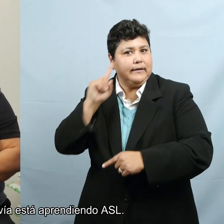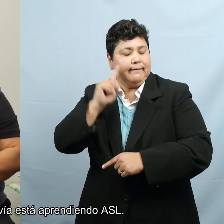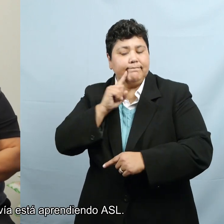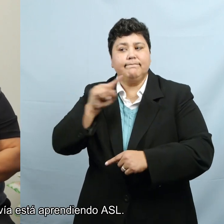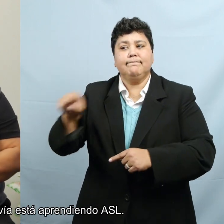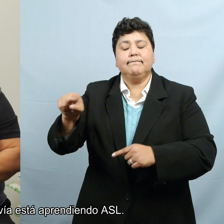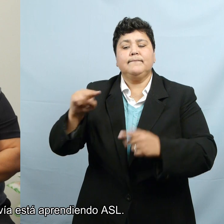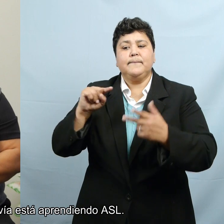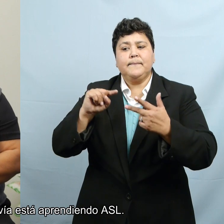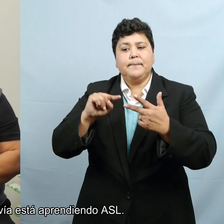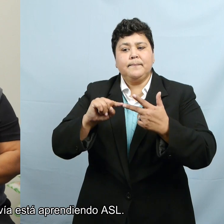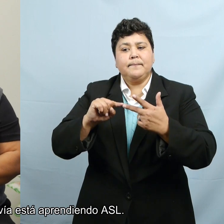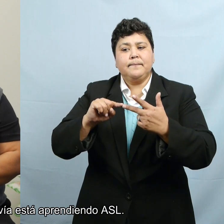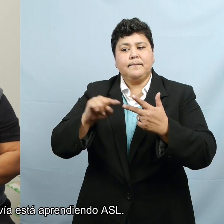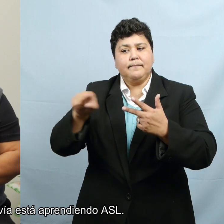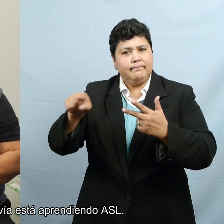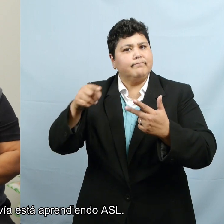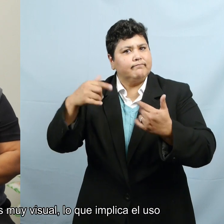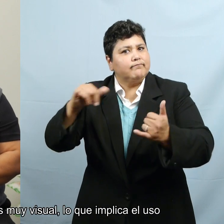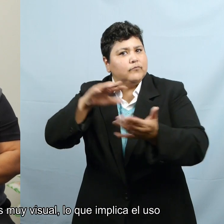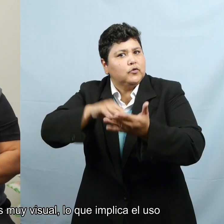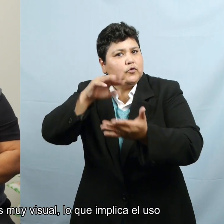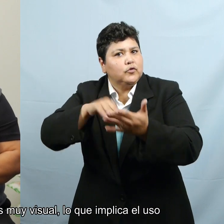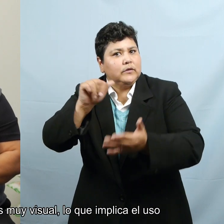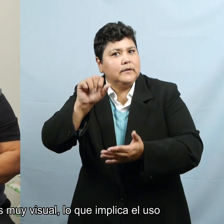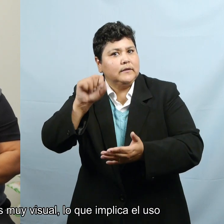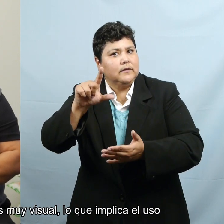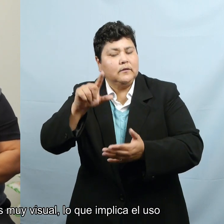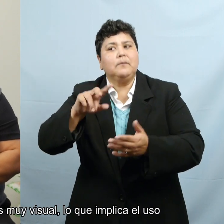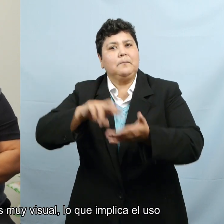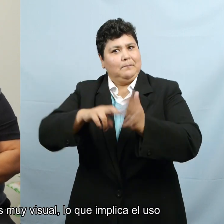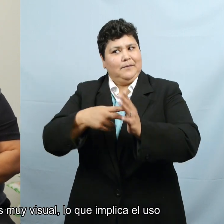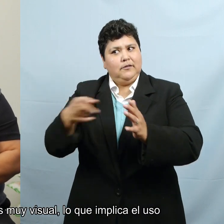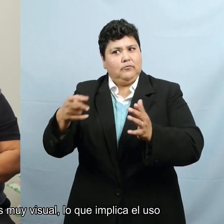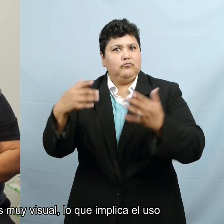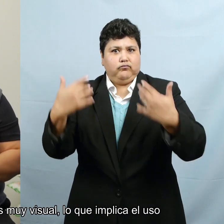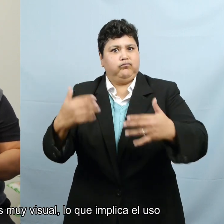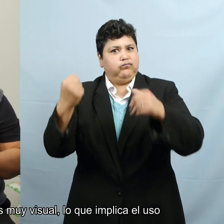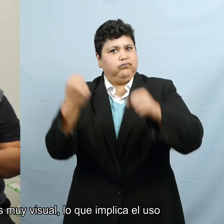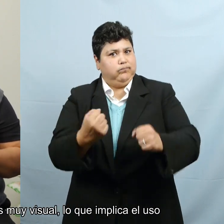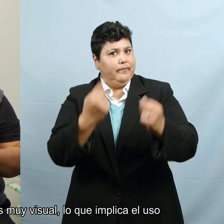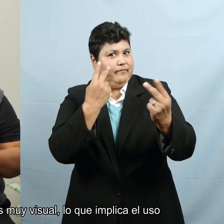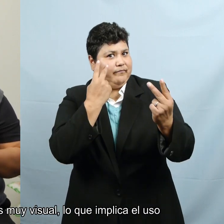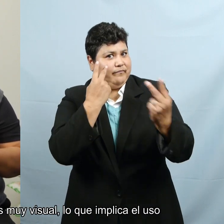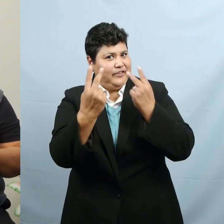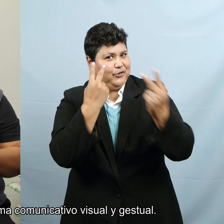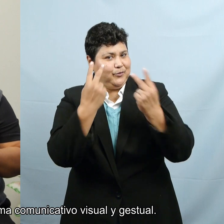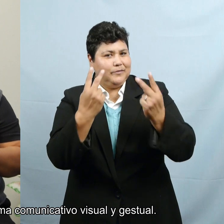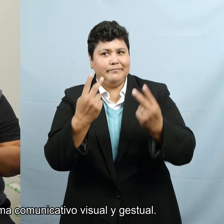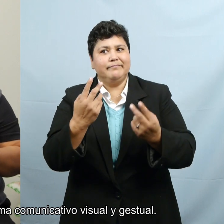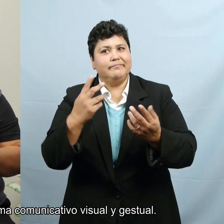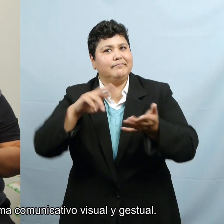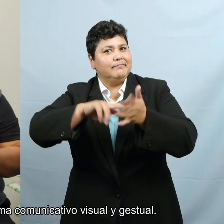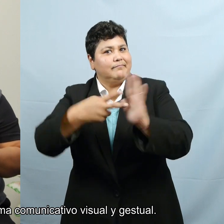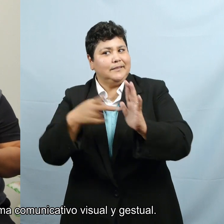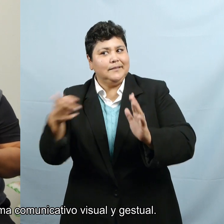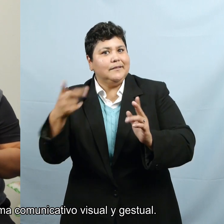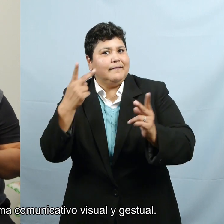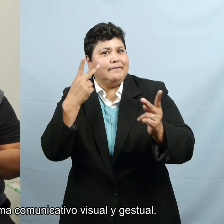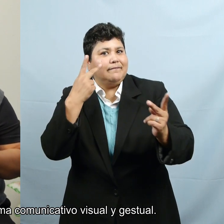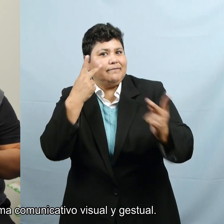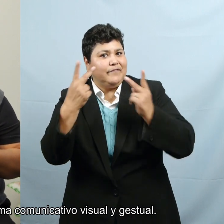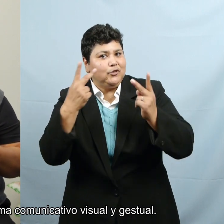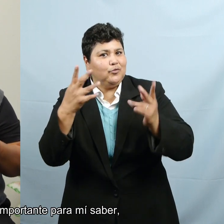brother, is still learning ASL. So he's highly visual. So would be using some form of visual gestural